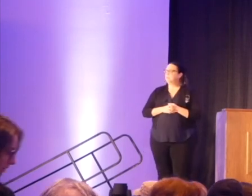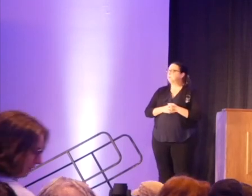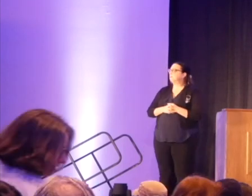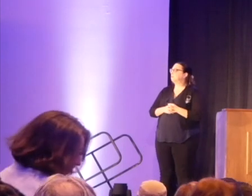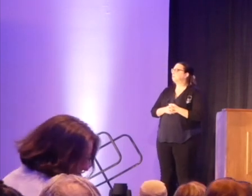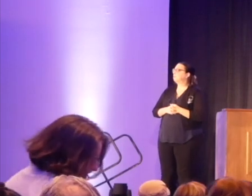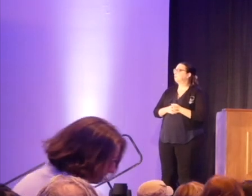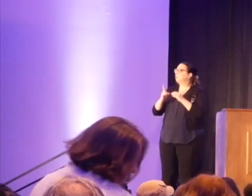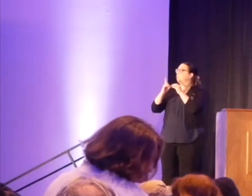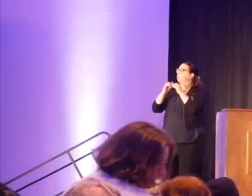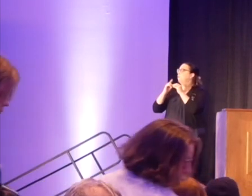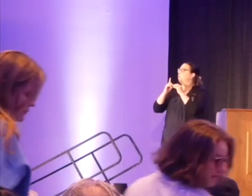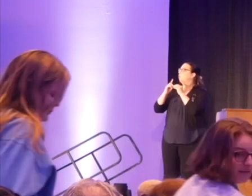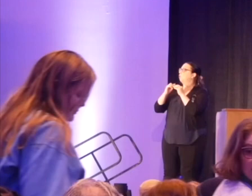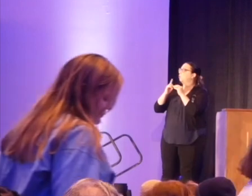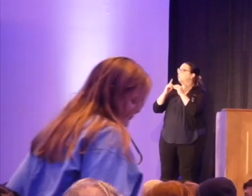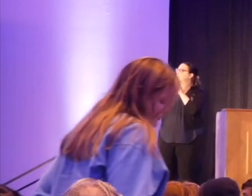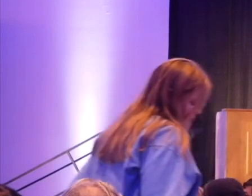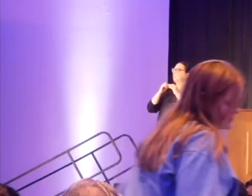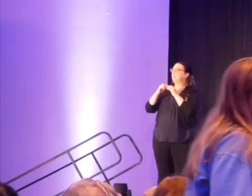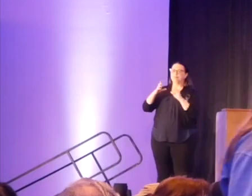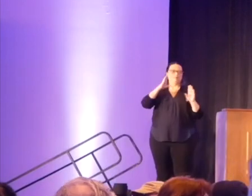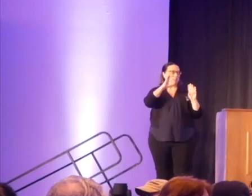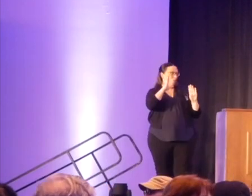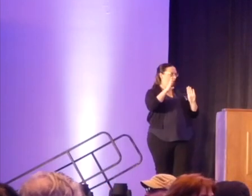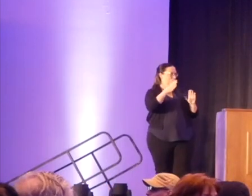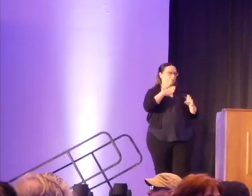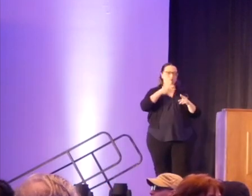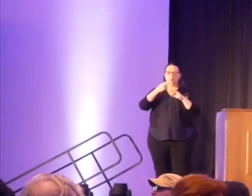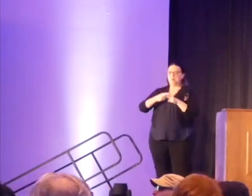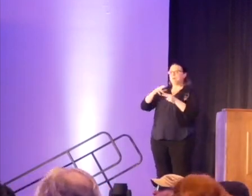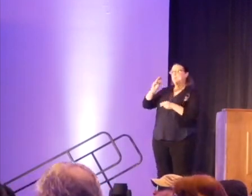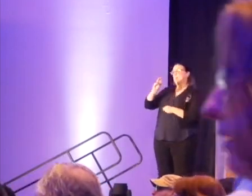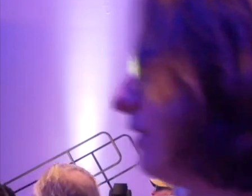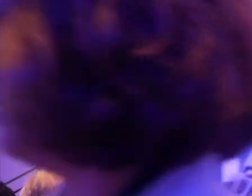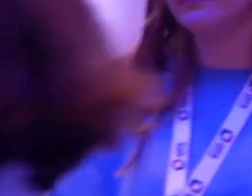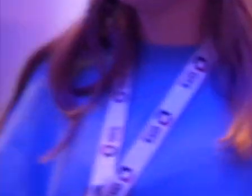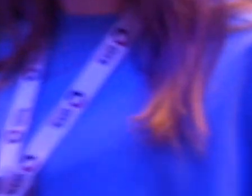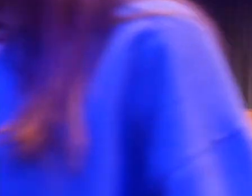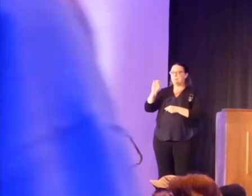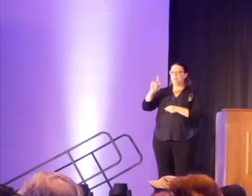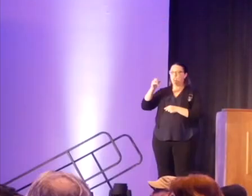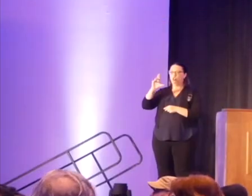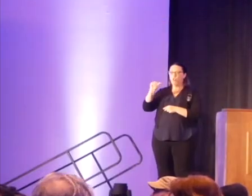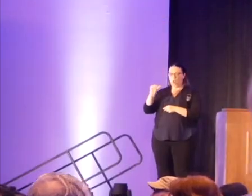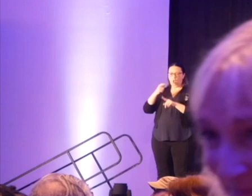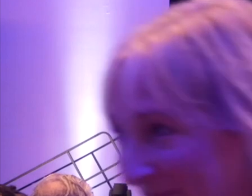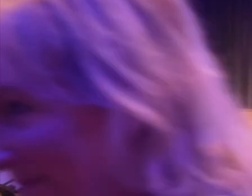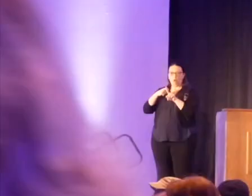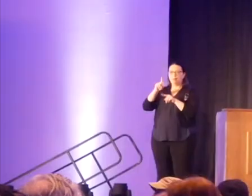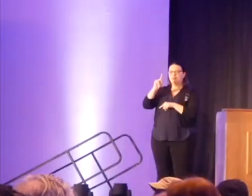I think we have one more question. Hello. My name is Milher Petra. I'm from Kentucky Wesleyan College. Firstly, thank you for